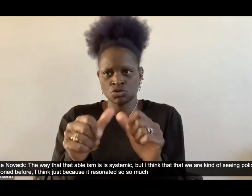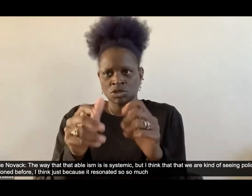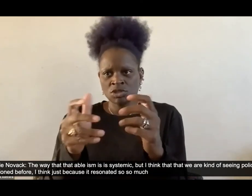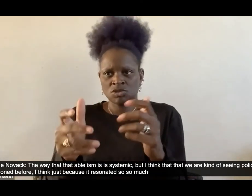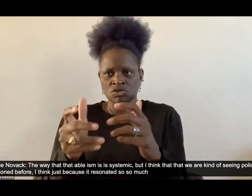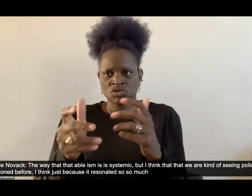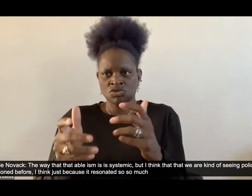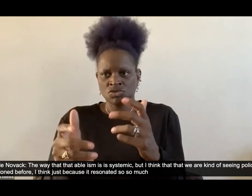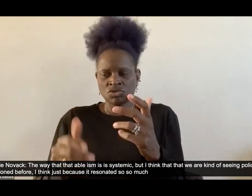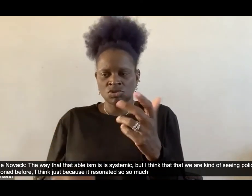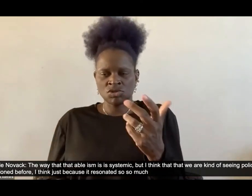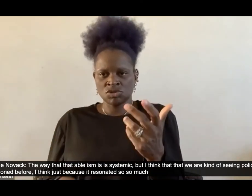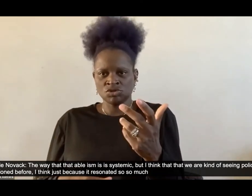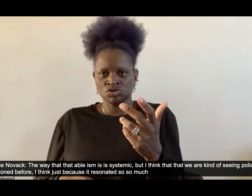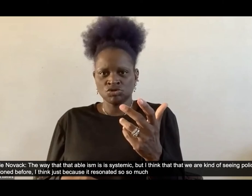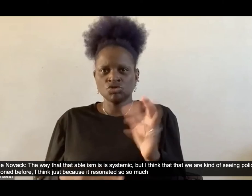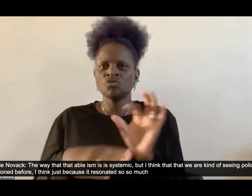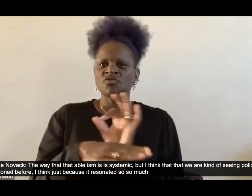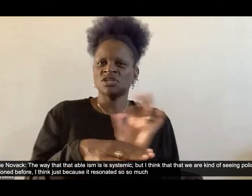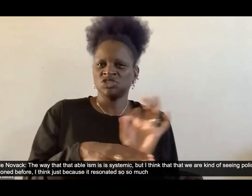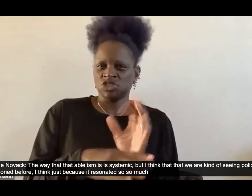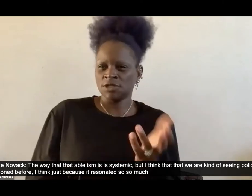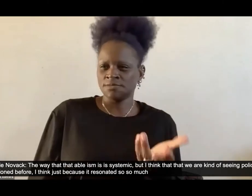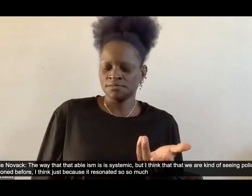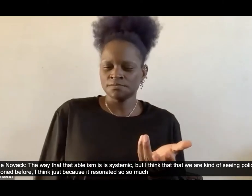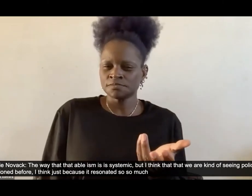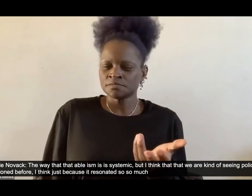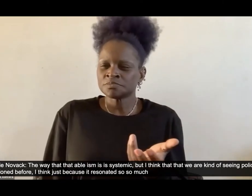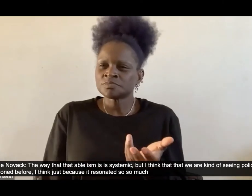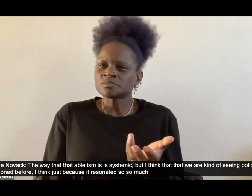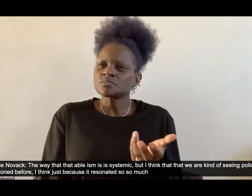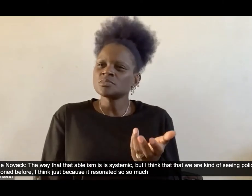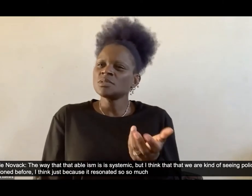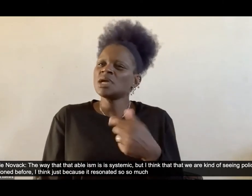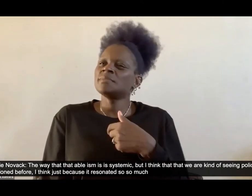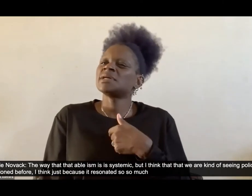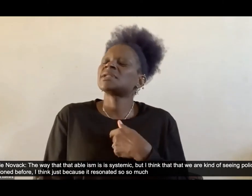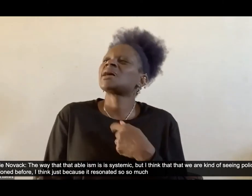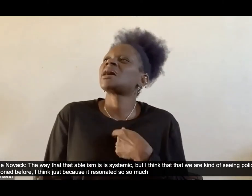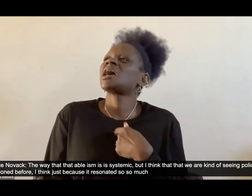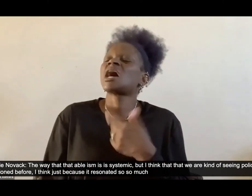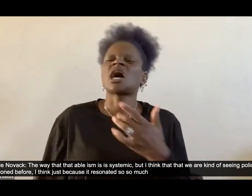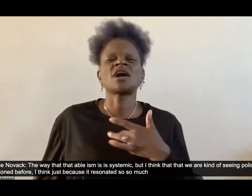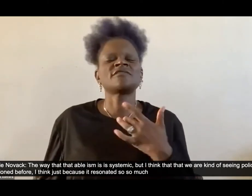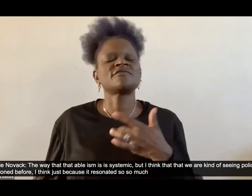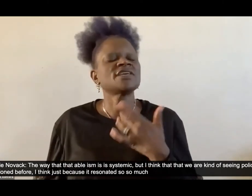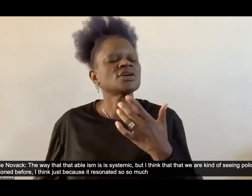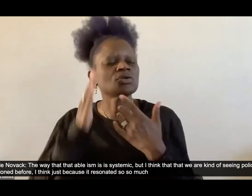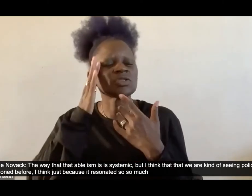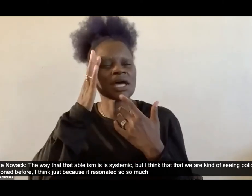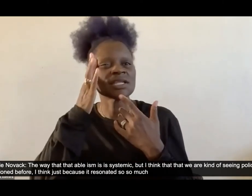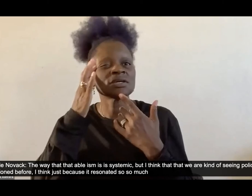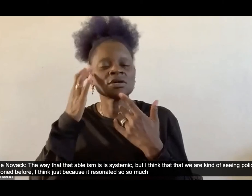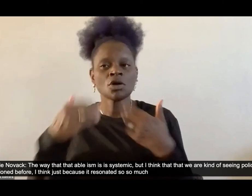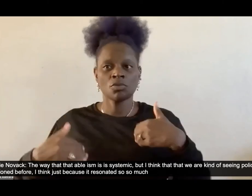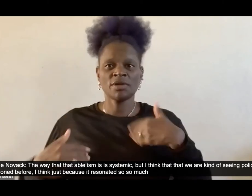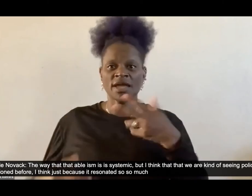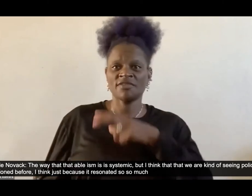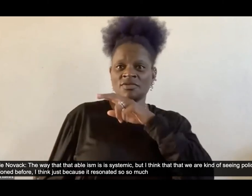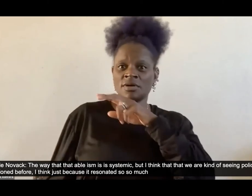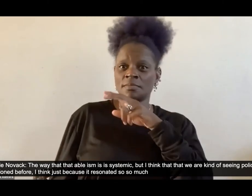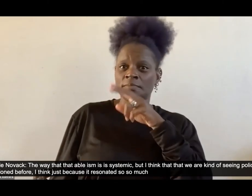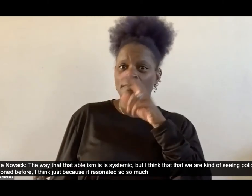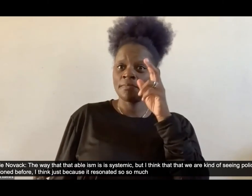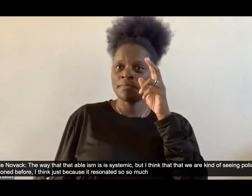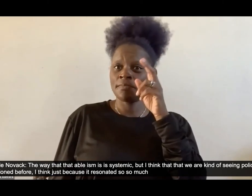is systemic um but i i i think that that we are kind of seeing uh policies you know i mentioned before i think just because it